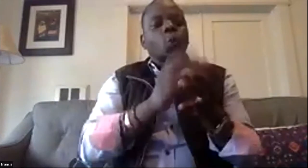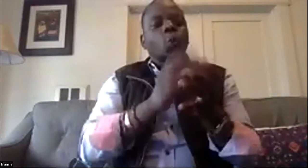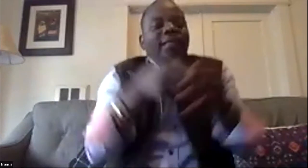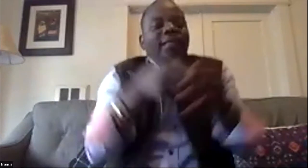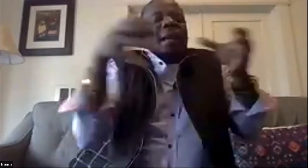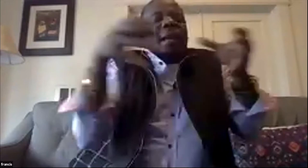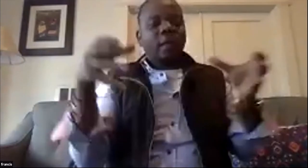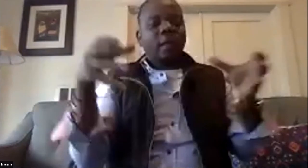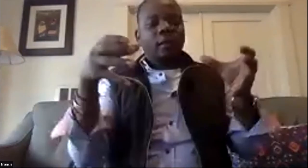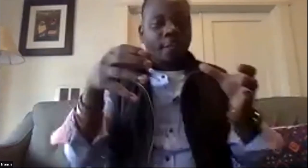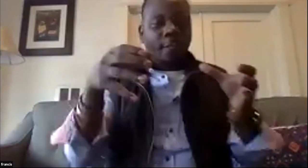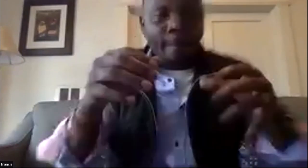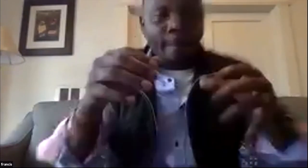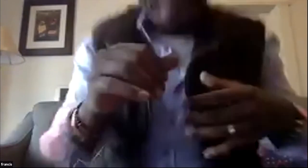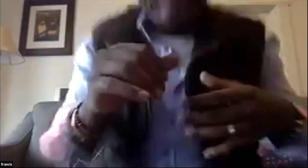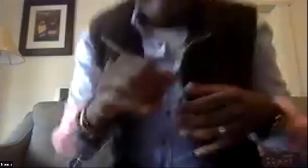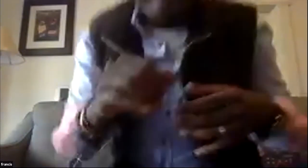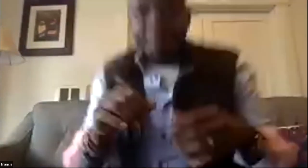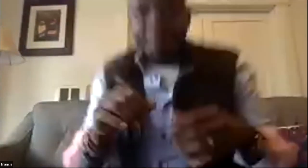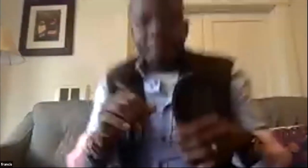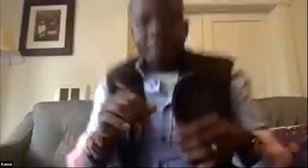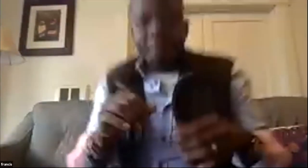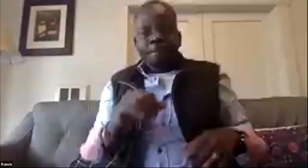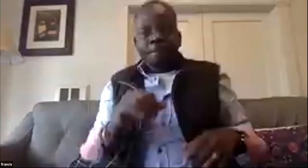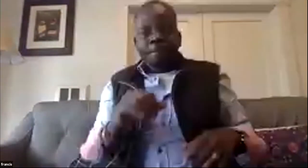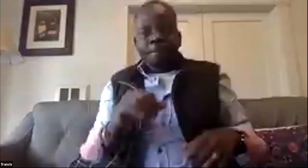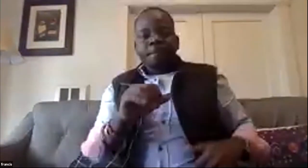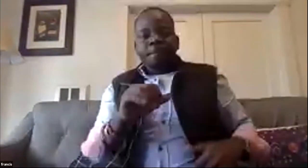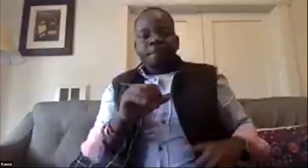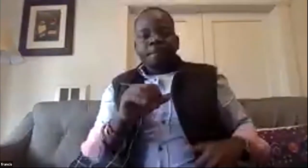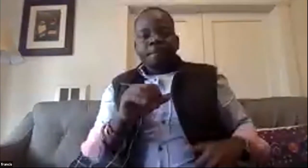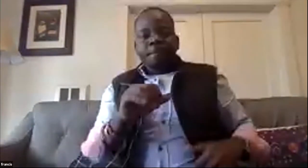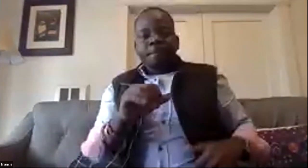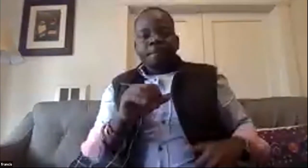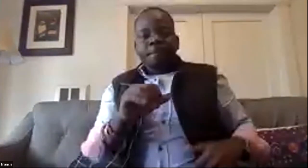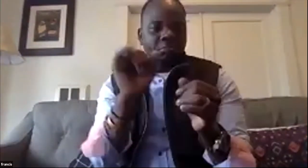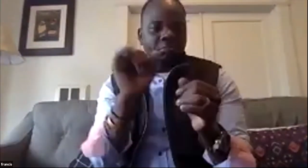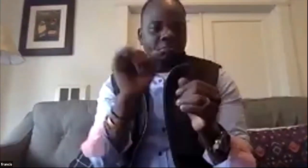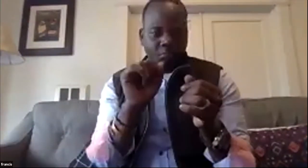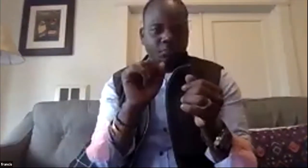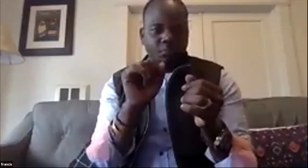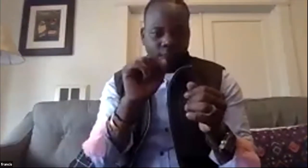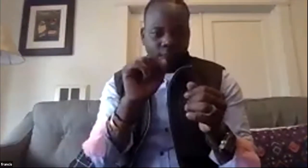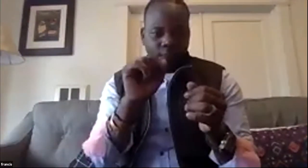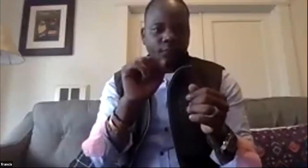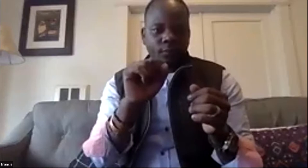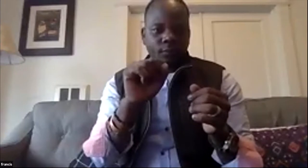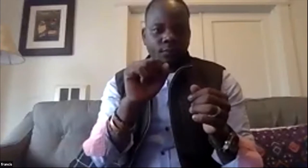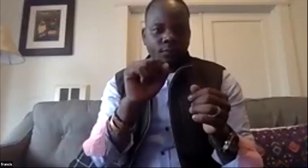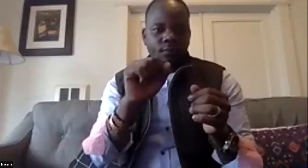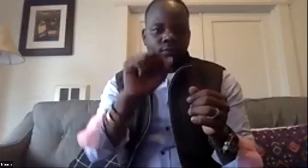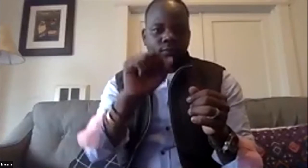partnering with them to just starting to design the school so got it designing the school and you said hospital